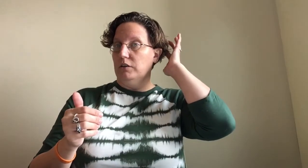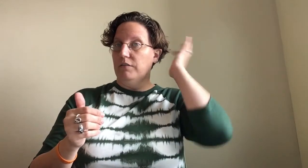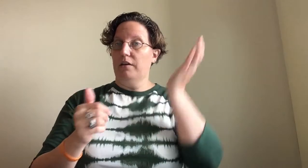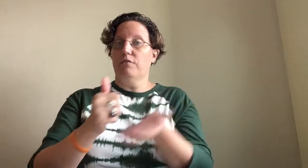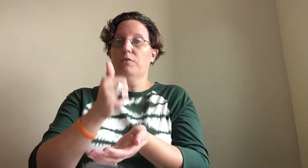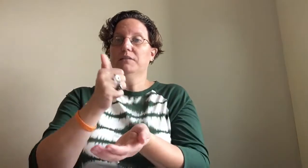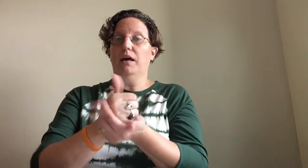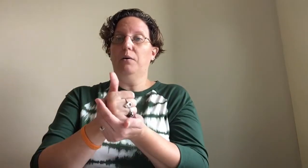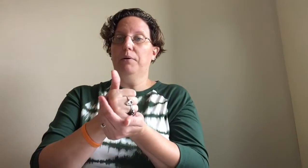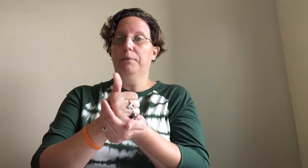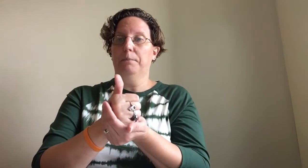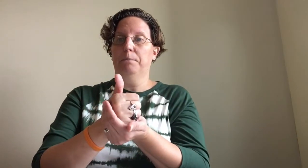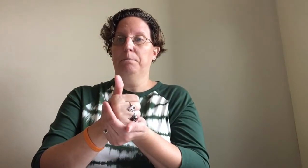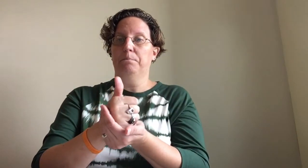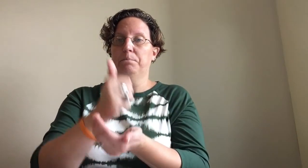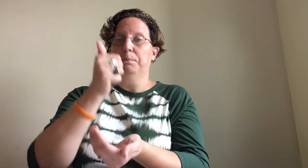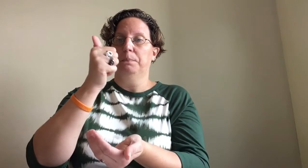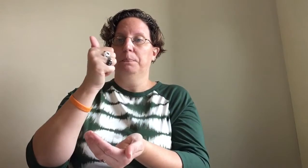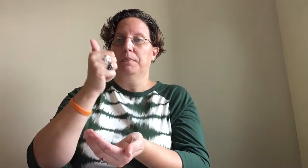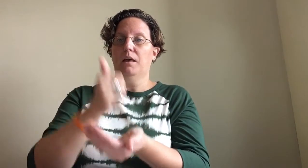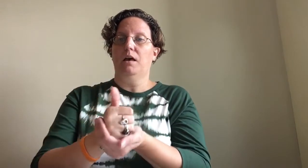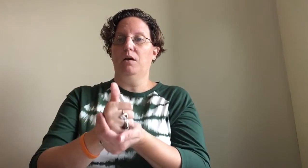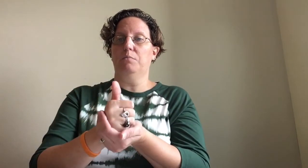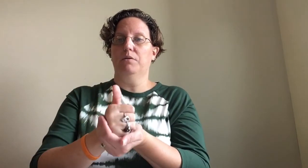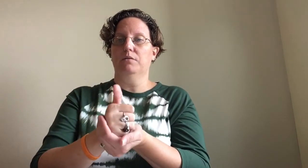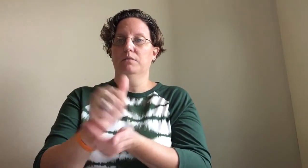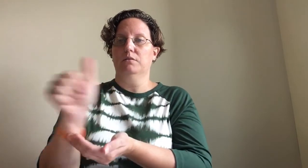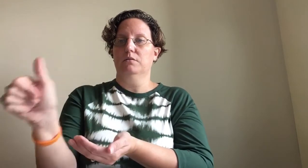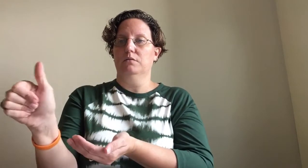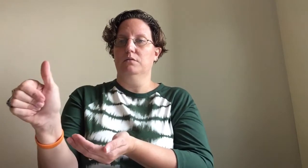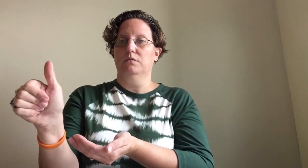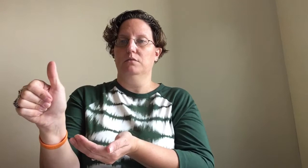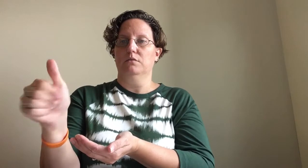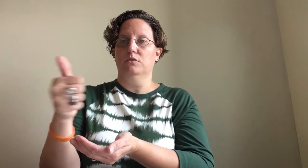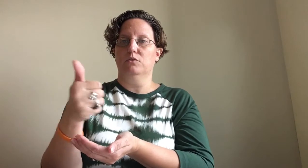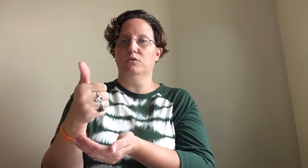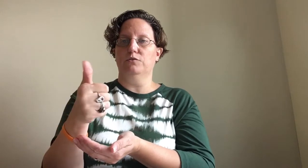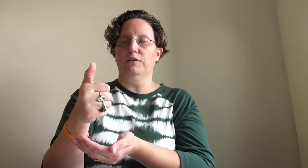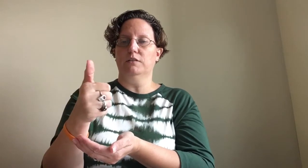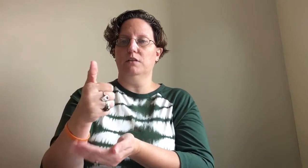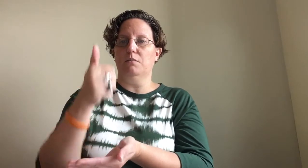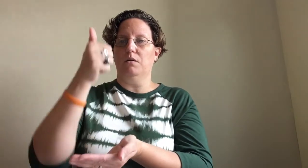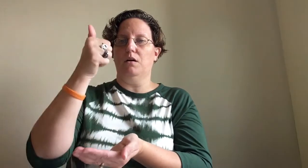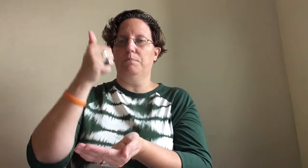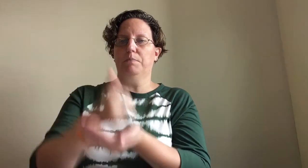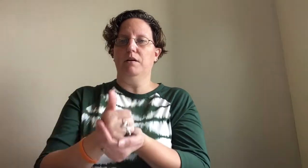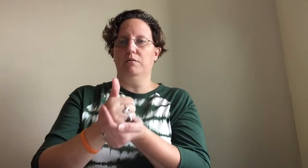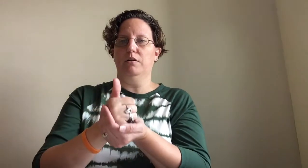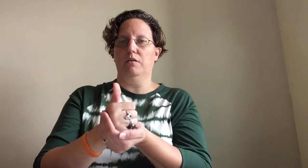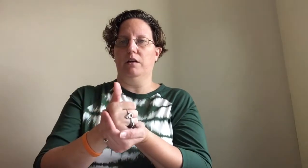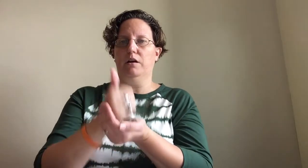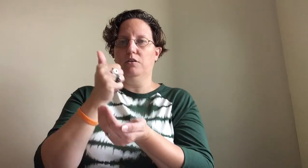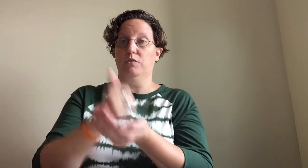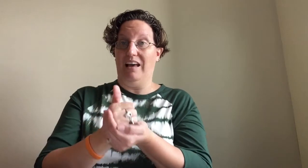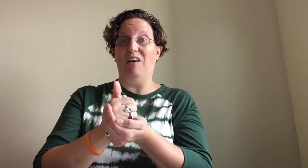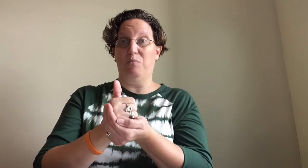leaving the infant room is help. Help. Close fist, thumb up, pound into your hand. You need help?